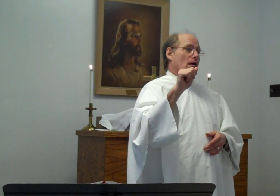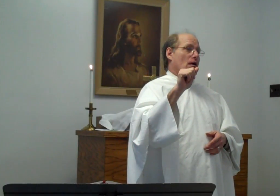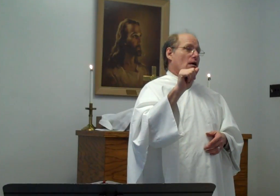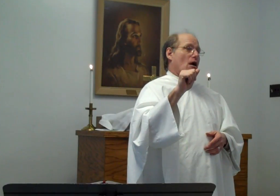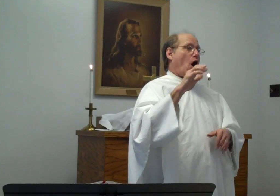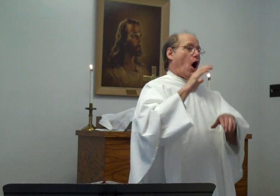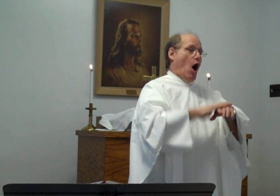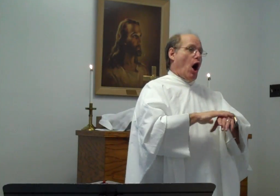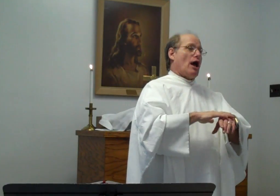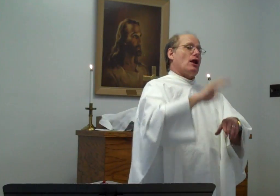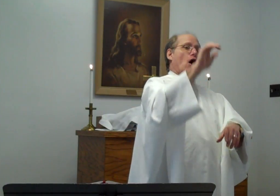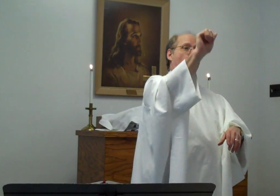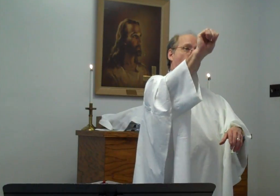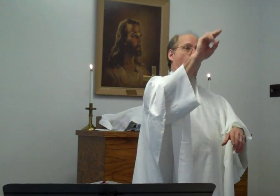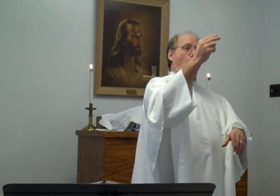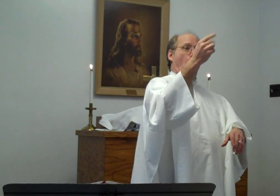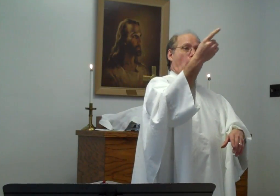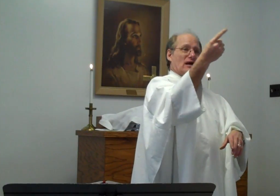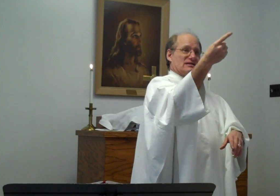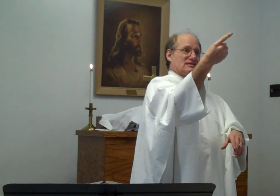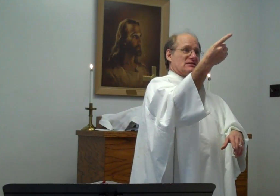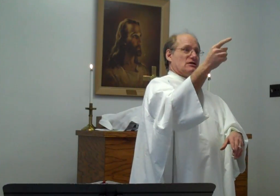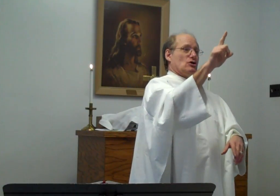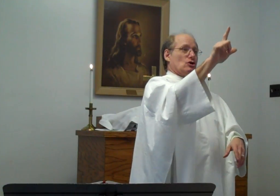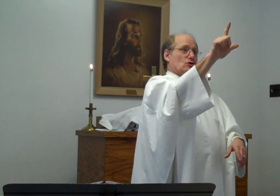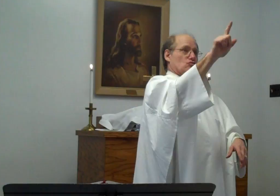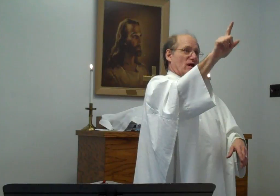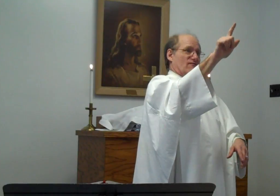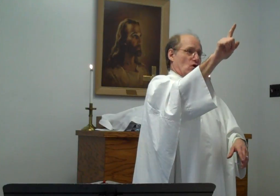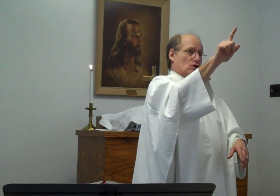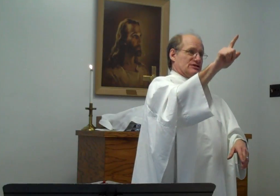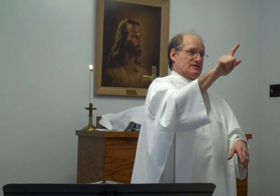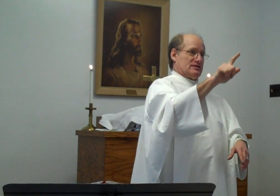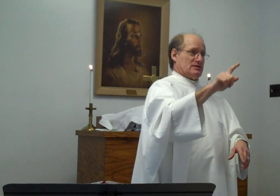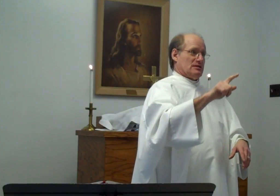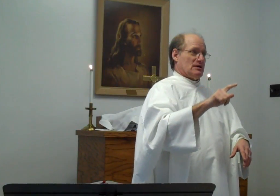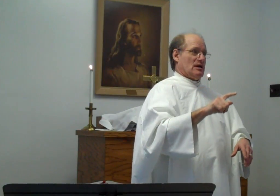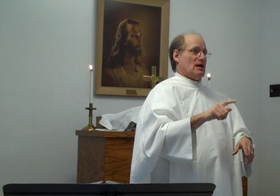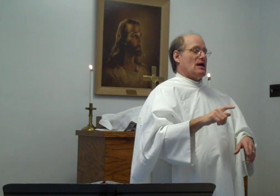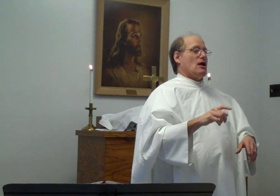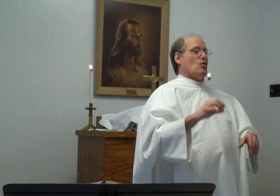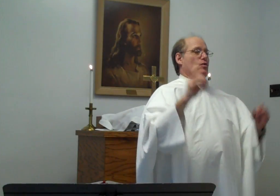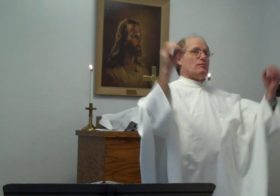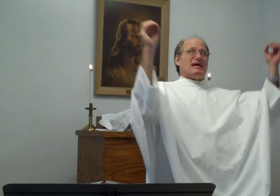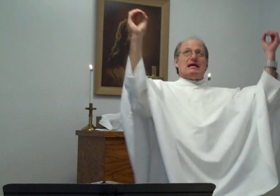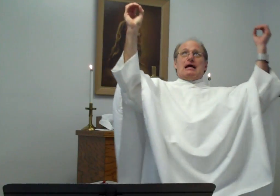On August 21st will be